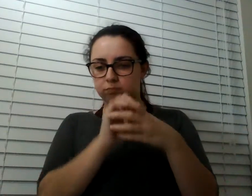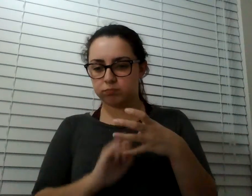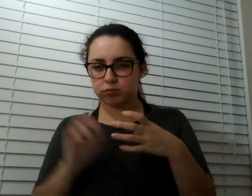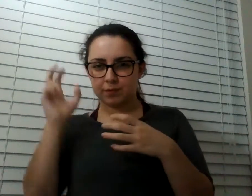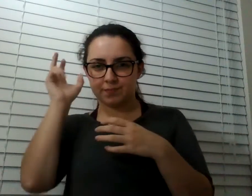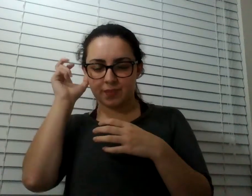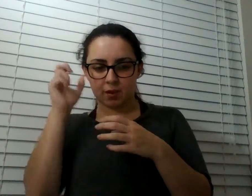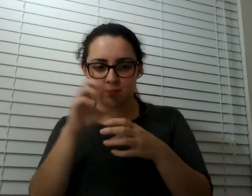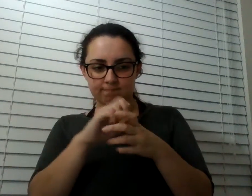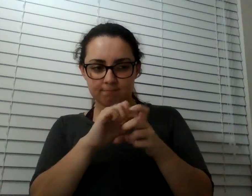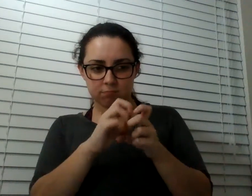So let's destroy it.